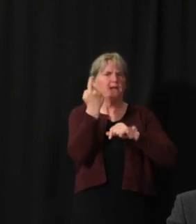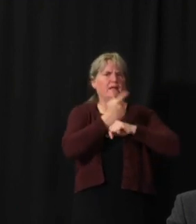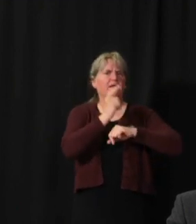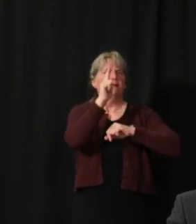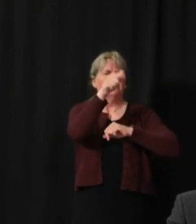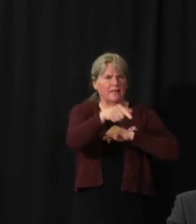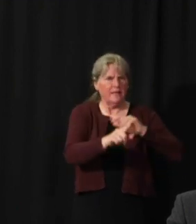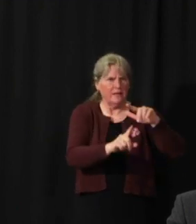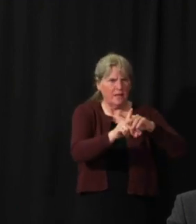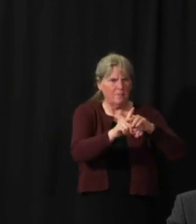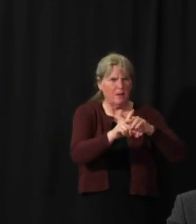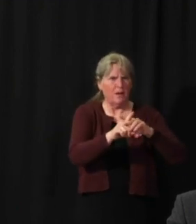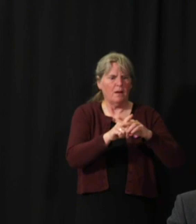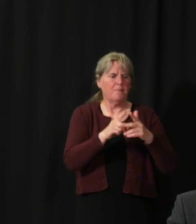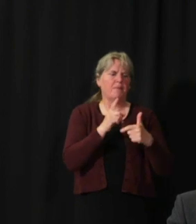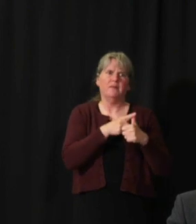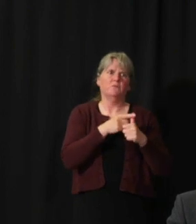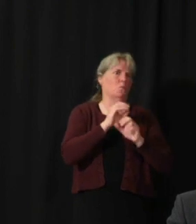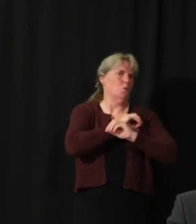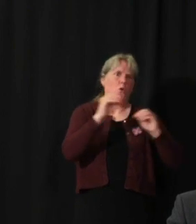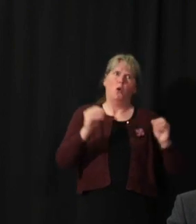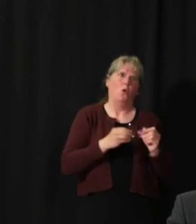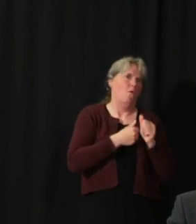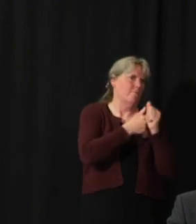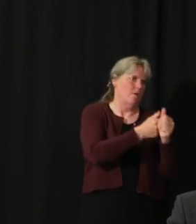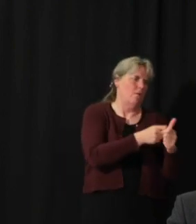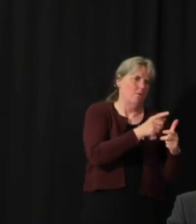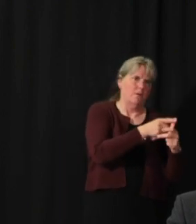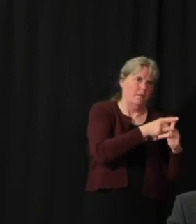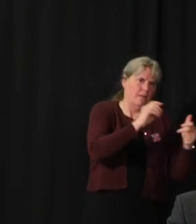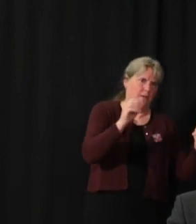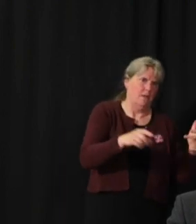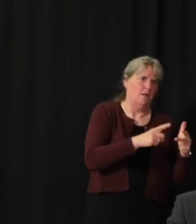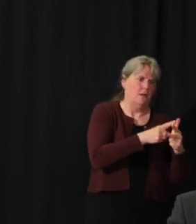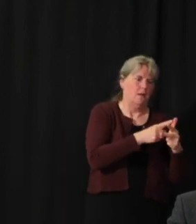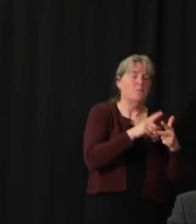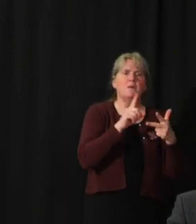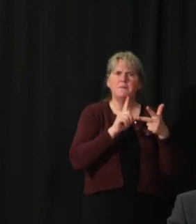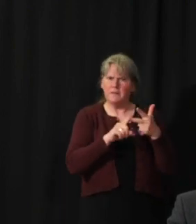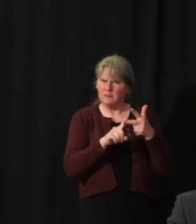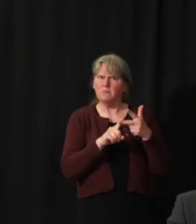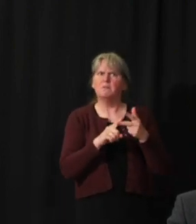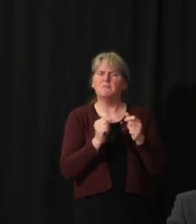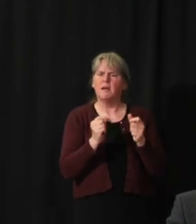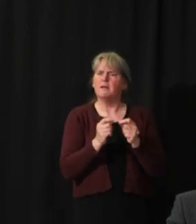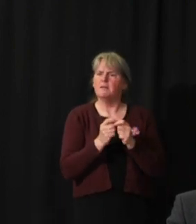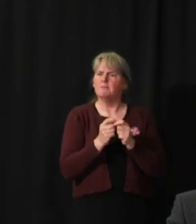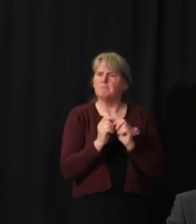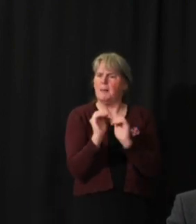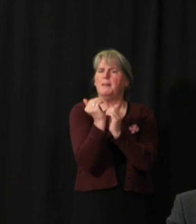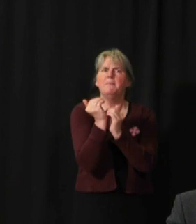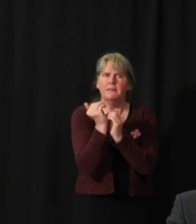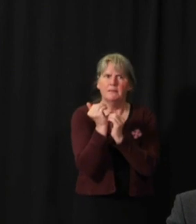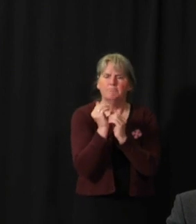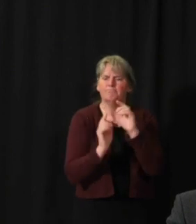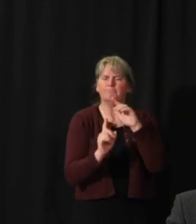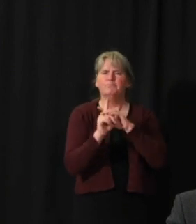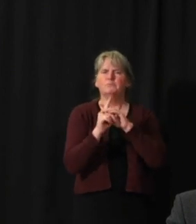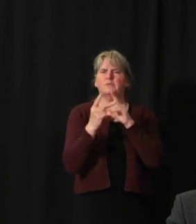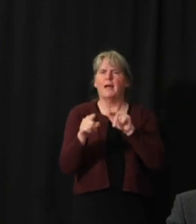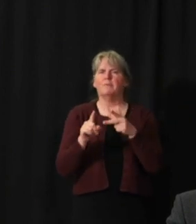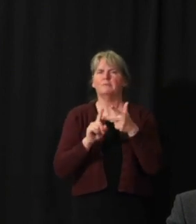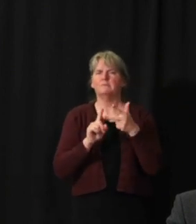lower compared to the unrestrained, and the scenario one where we really got ahead, there's going to be some